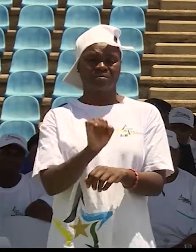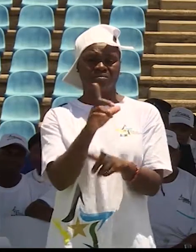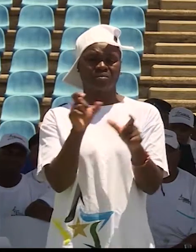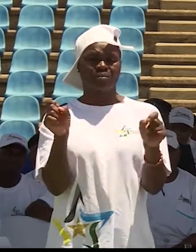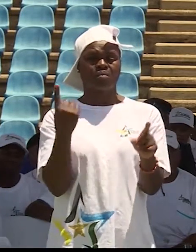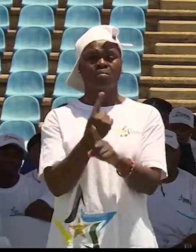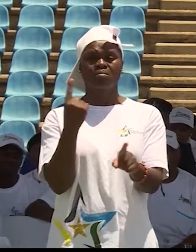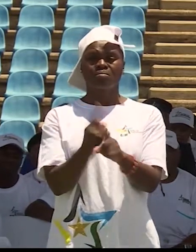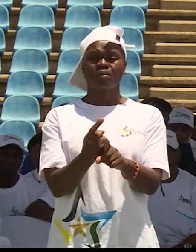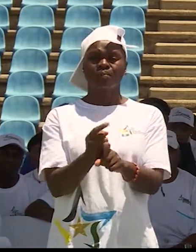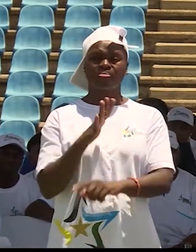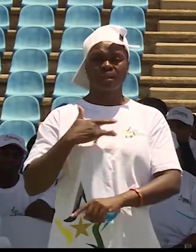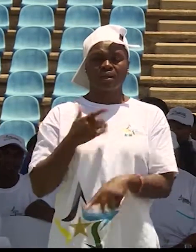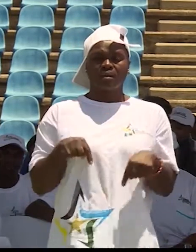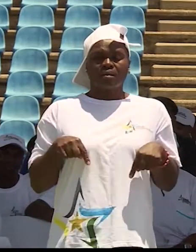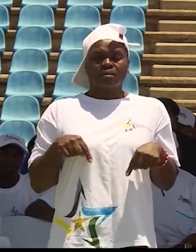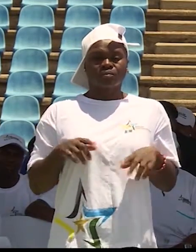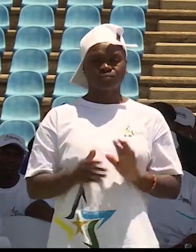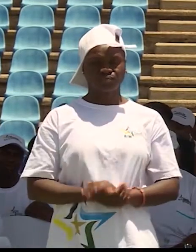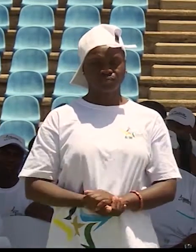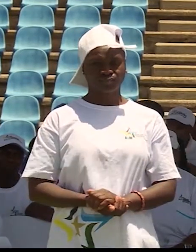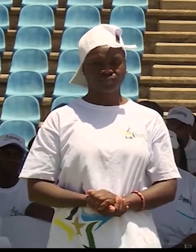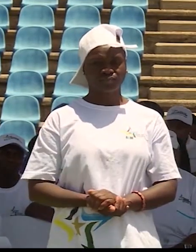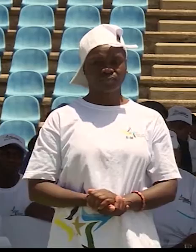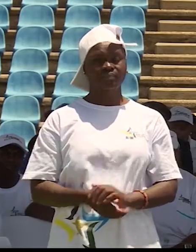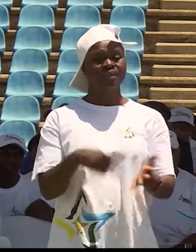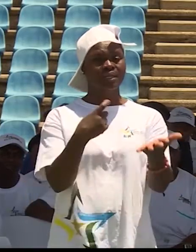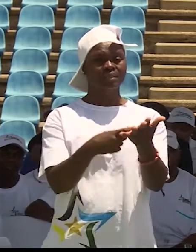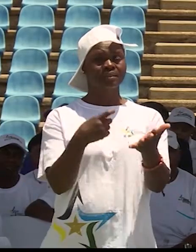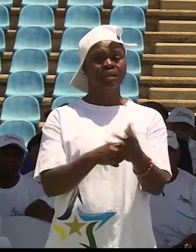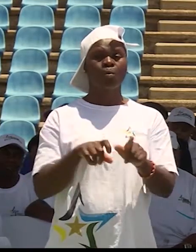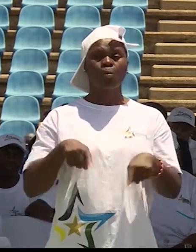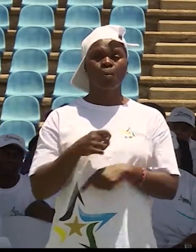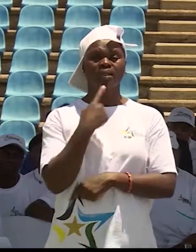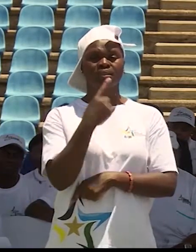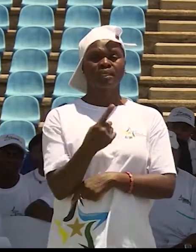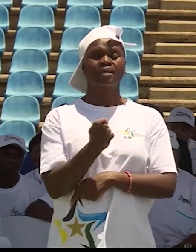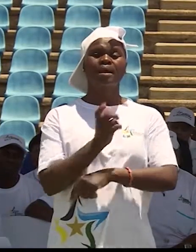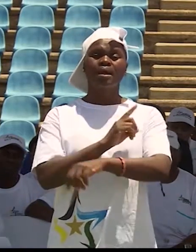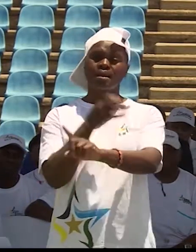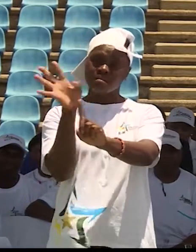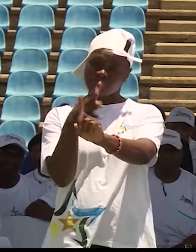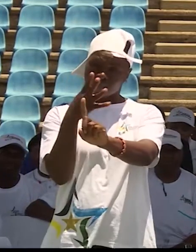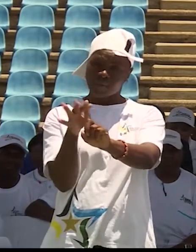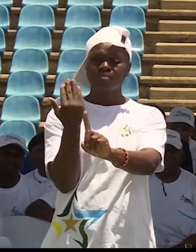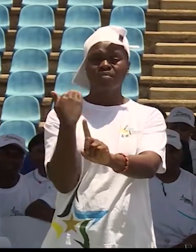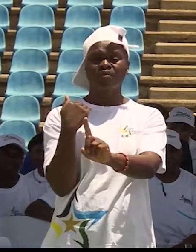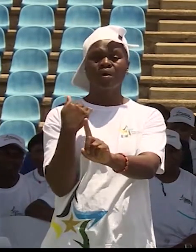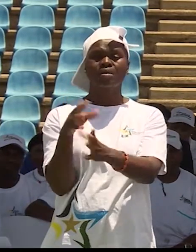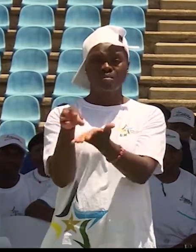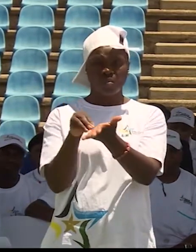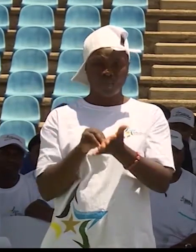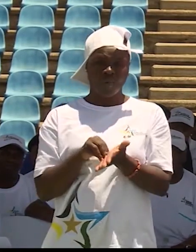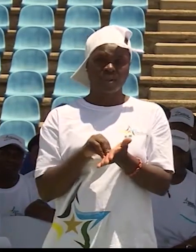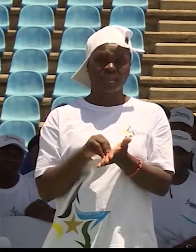African citizens are living in fear. It is for that reason we saying capital punishment must be